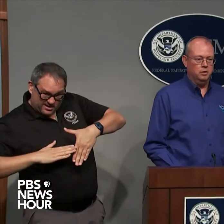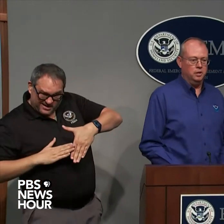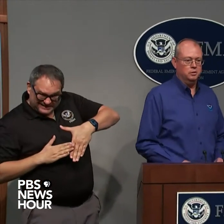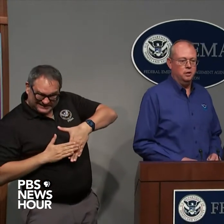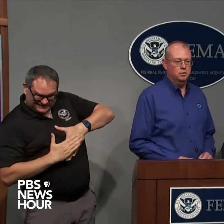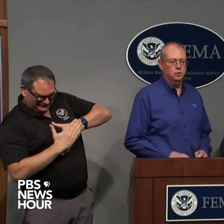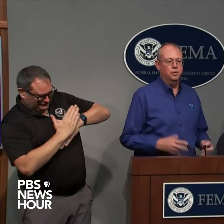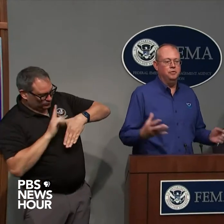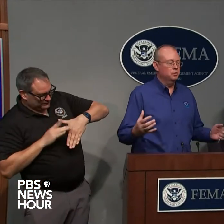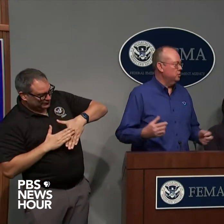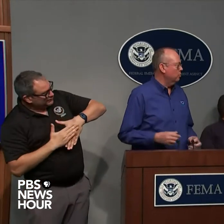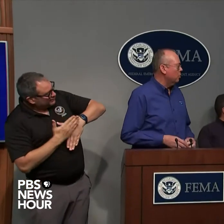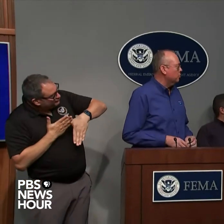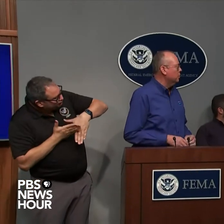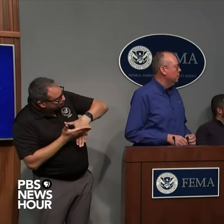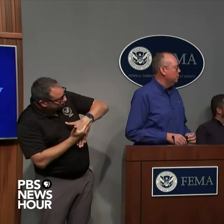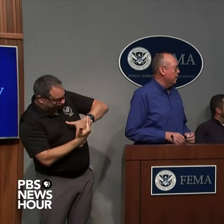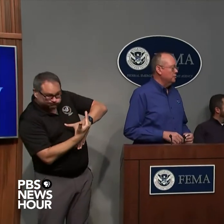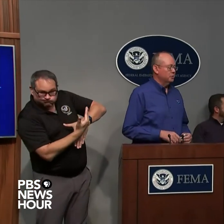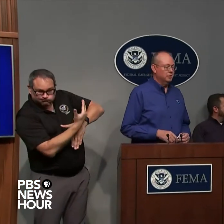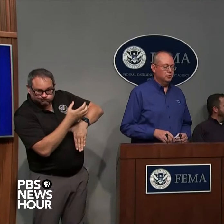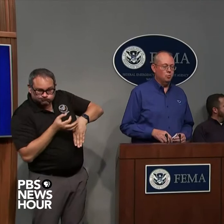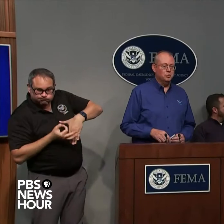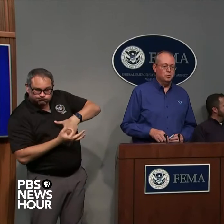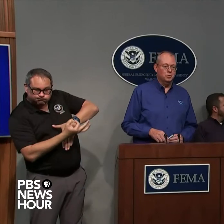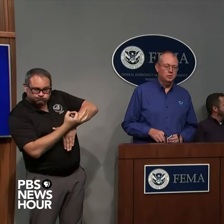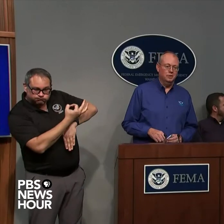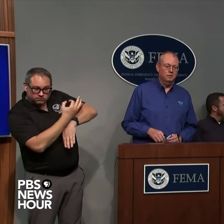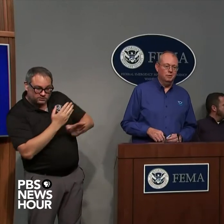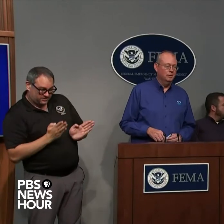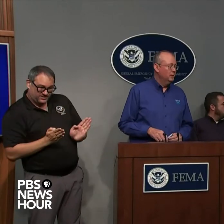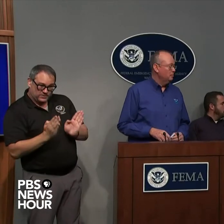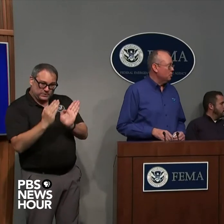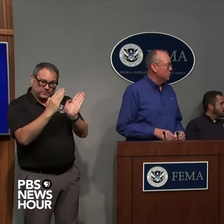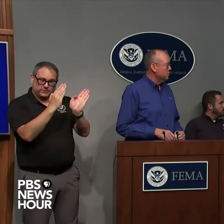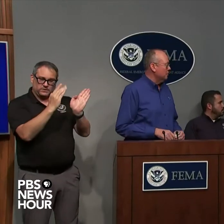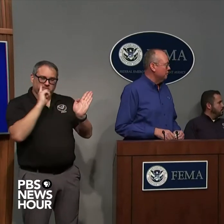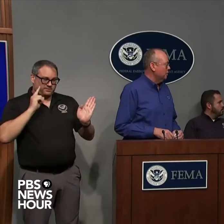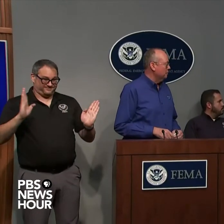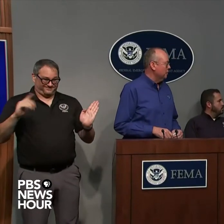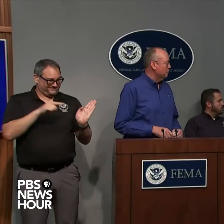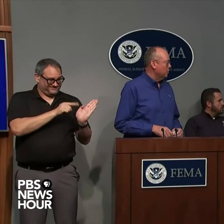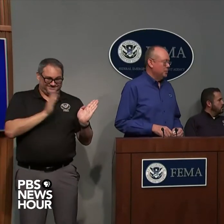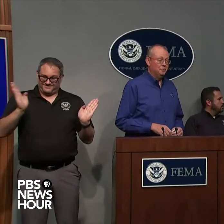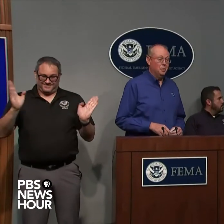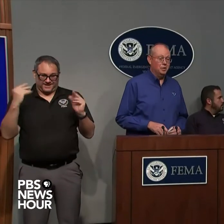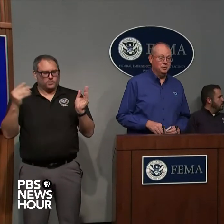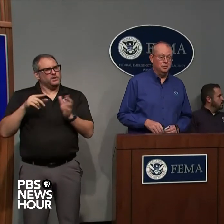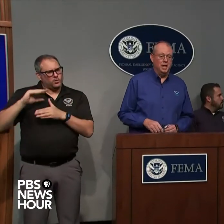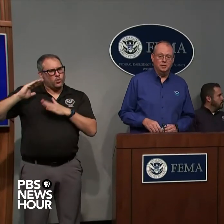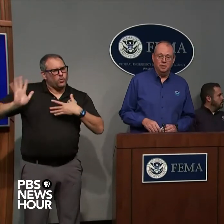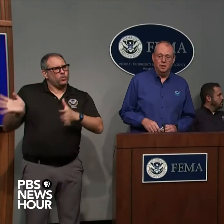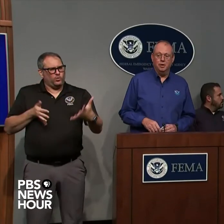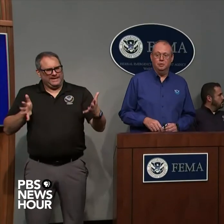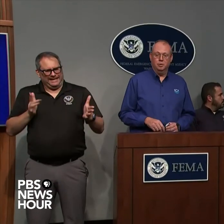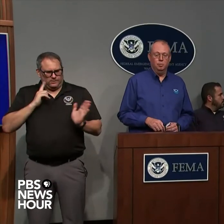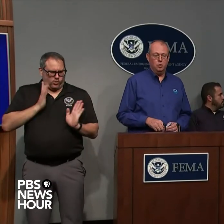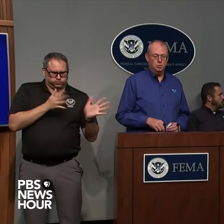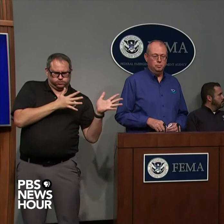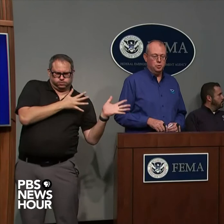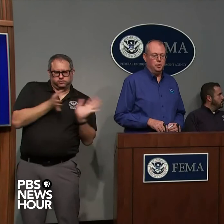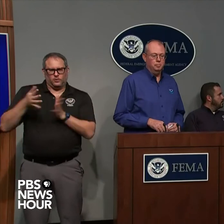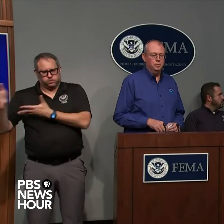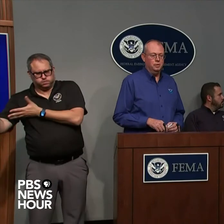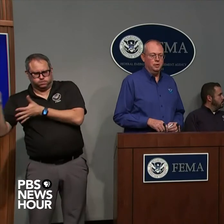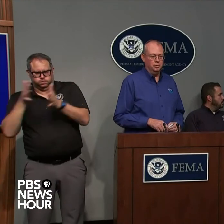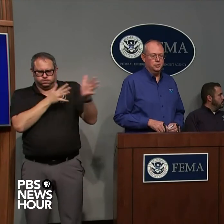Florida it's also the east coast so the wind feels so large you'll actually get storm surge in portions of Northeast Florida so Jacksonville area there's gonna be